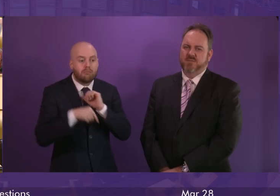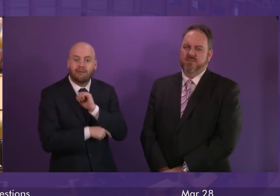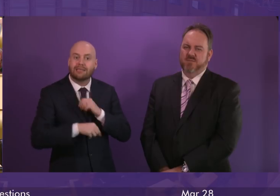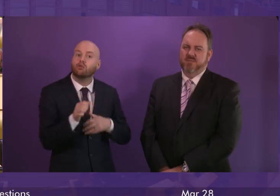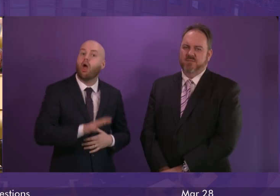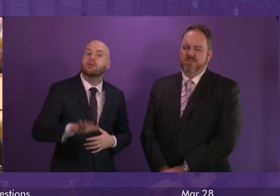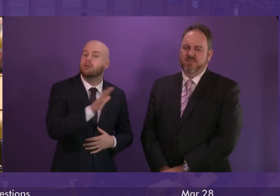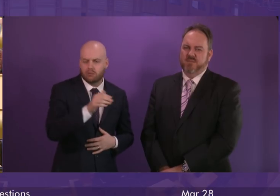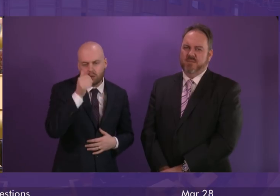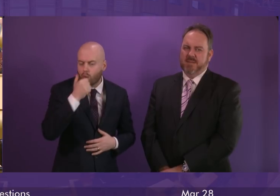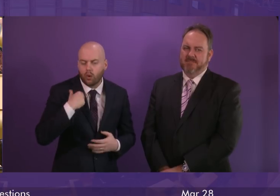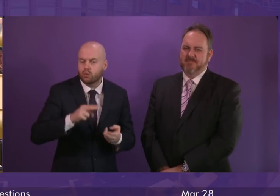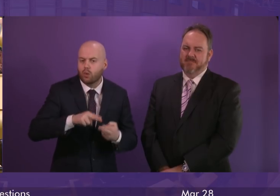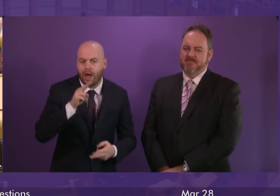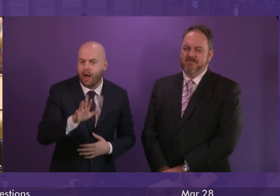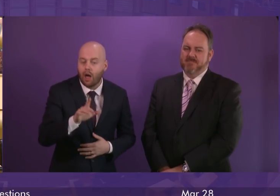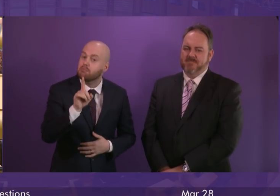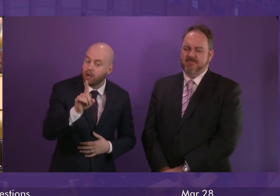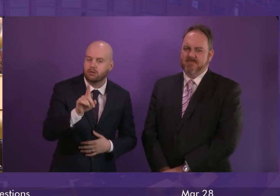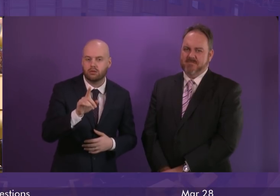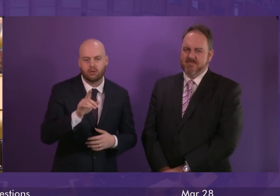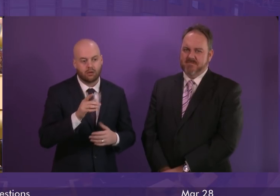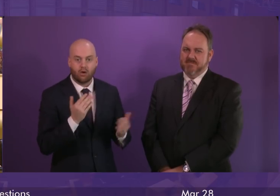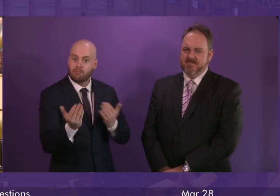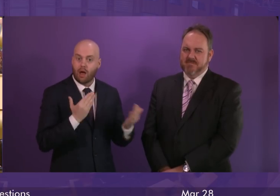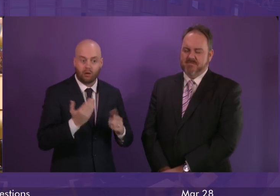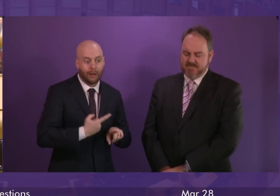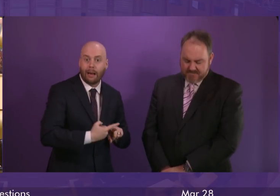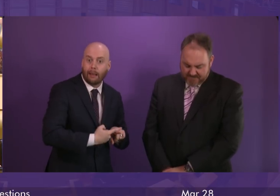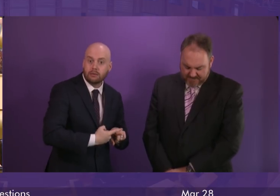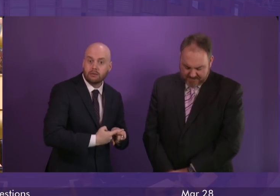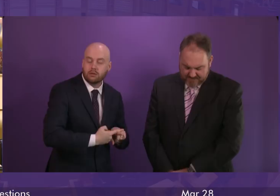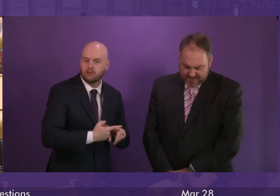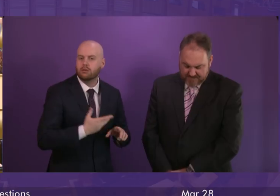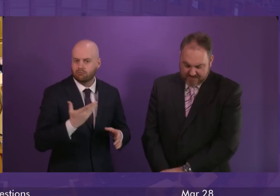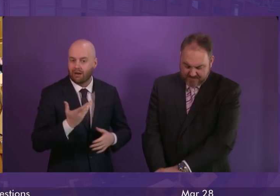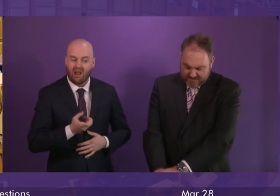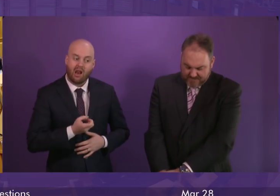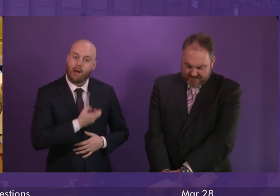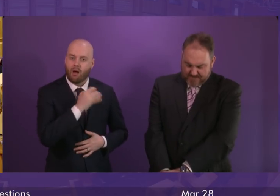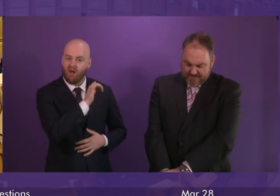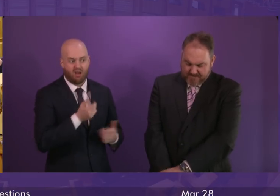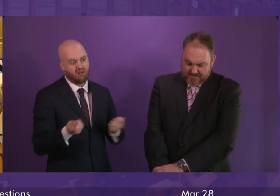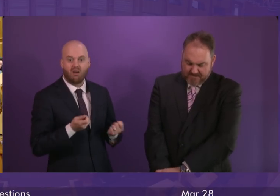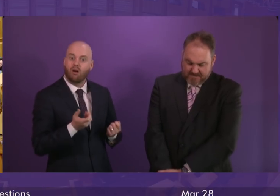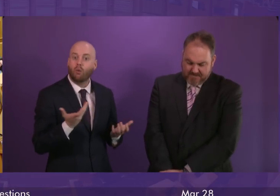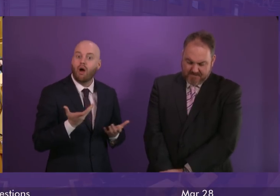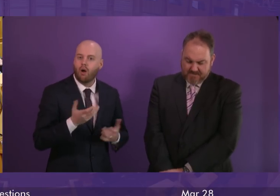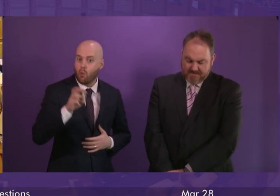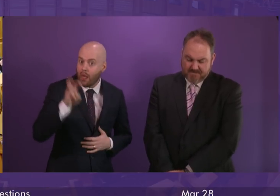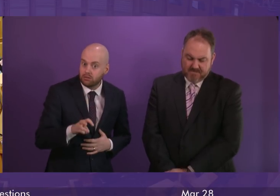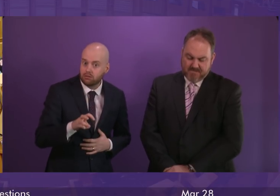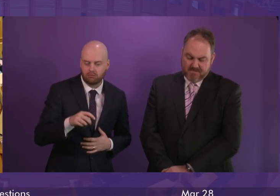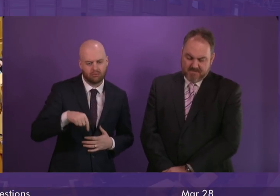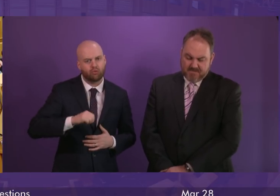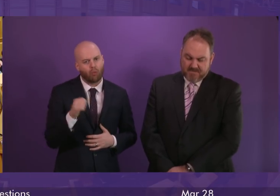note that it's lower in Scotland than it is in either England or indeed Labour run Wales. But nevertheless it